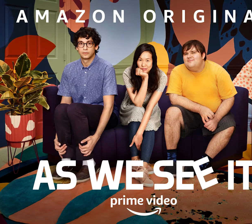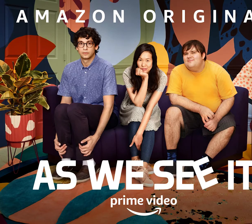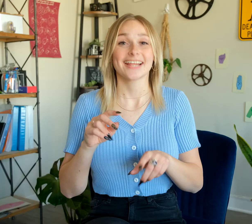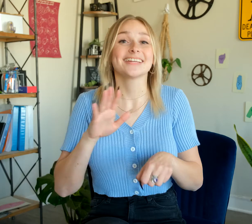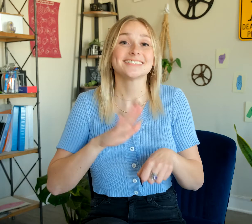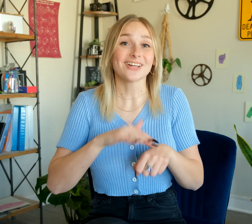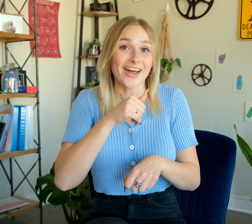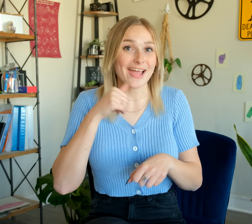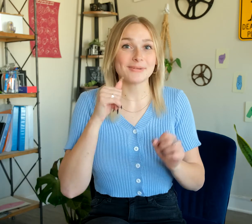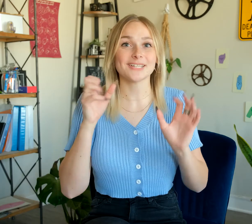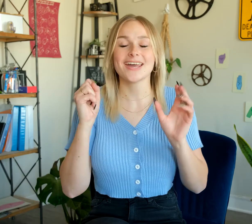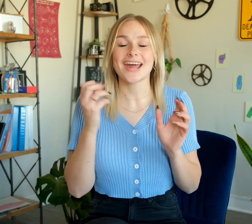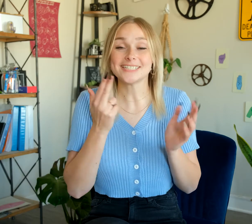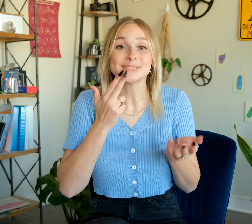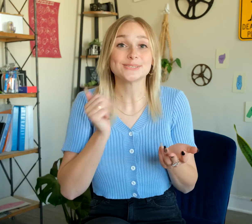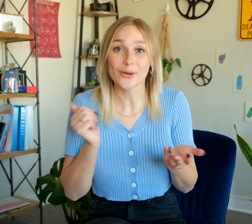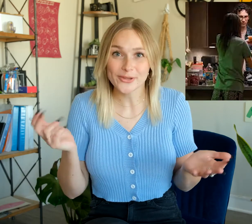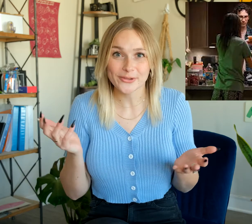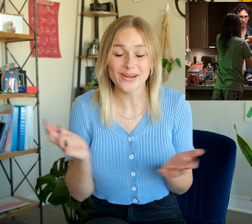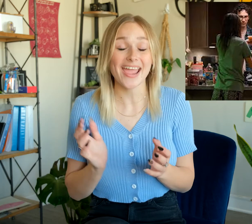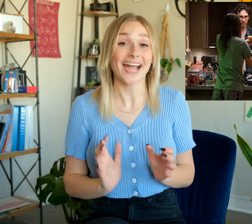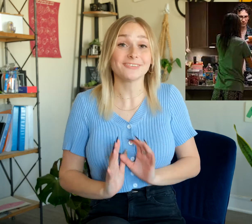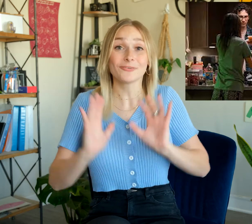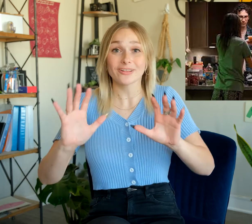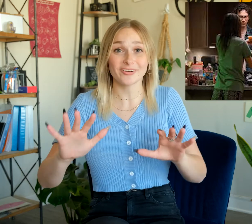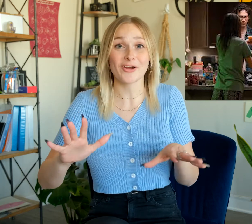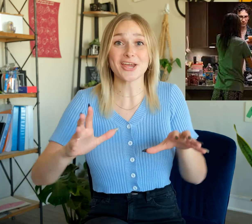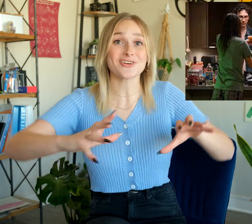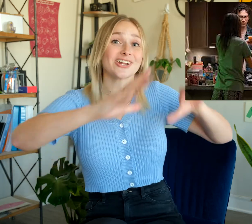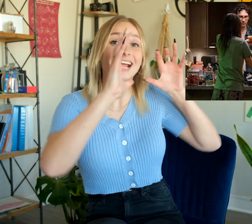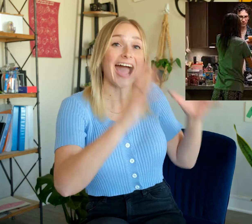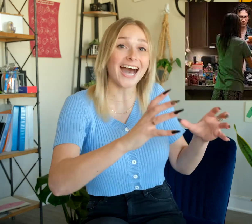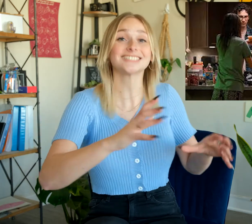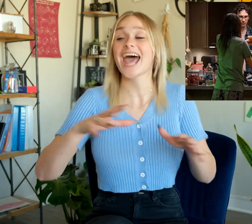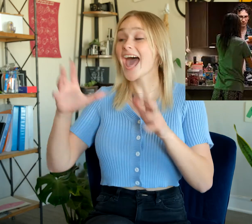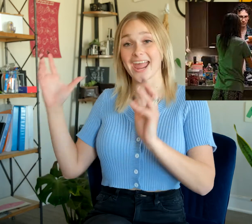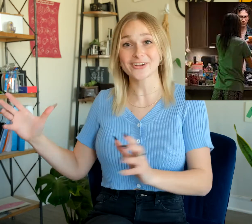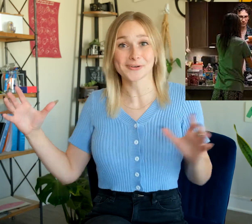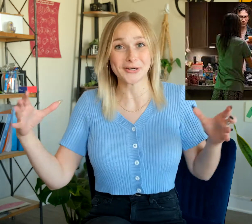This movie on Amazon is so cute. It has a fully neurodivergent cast and crew.